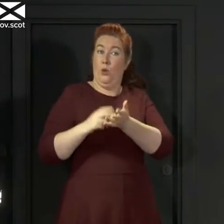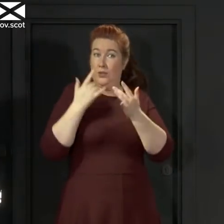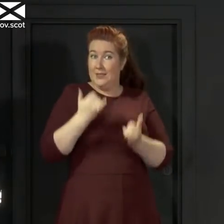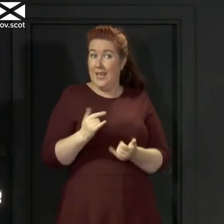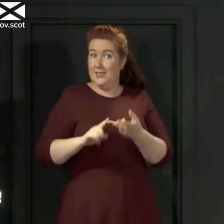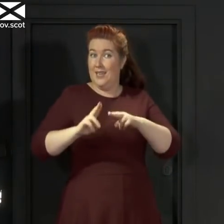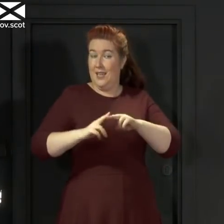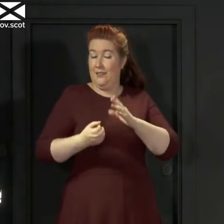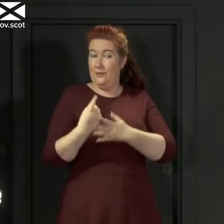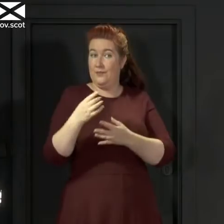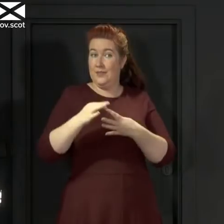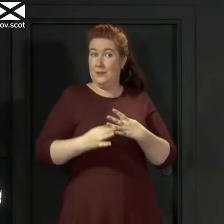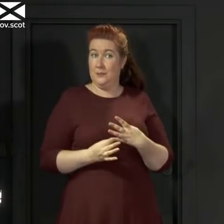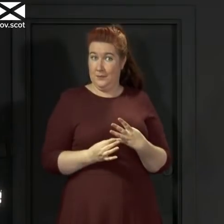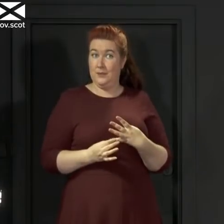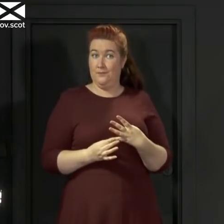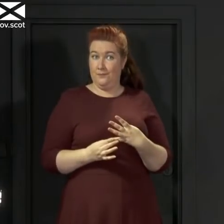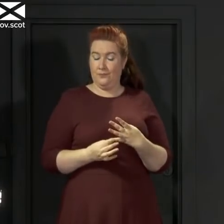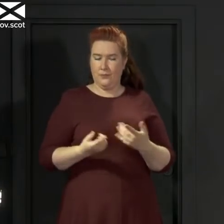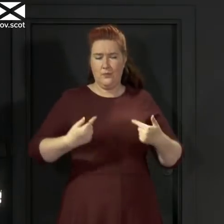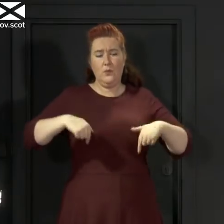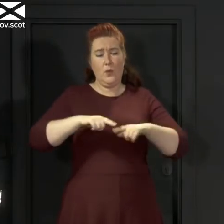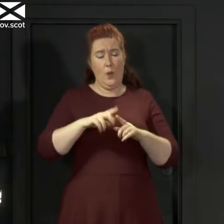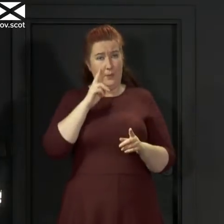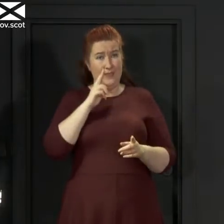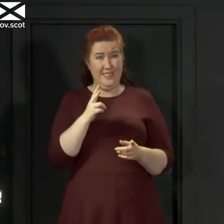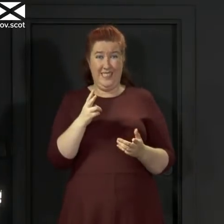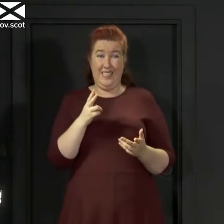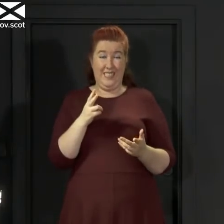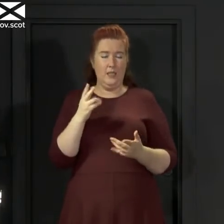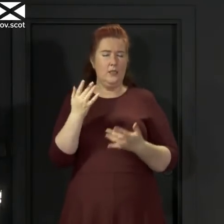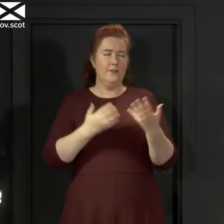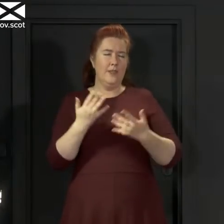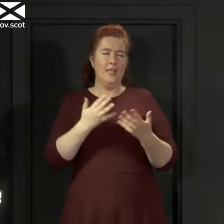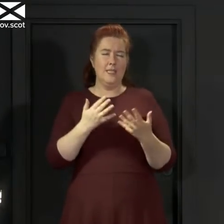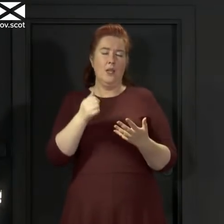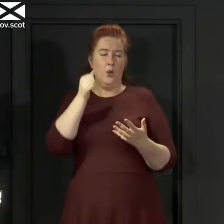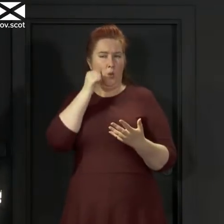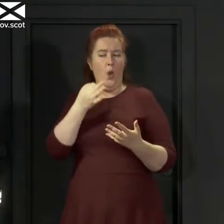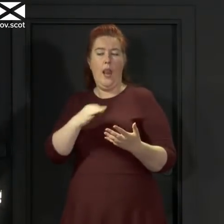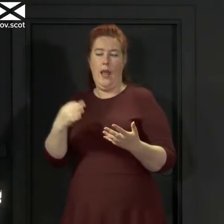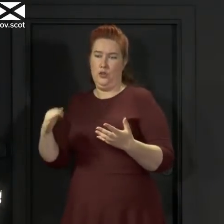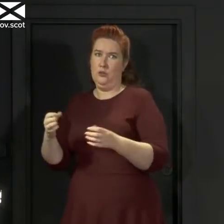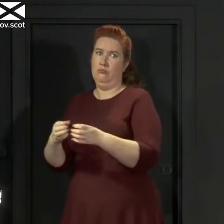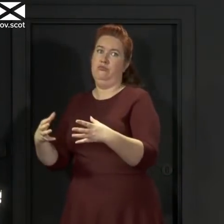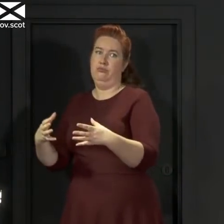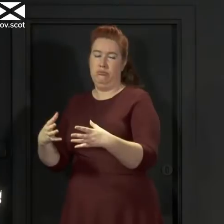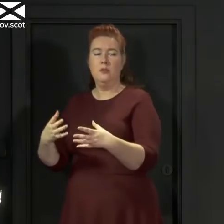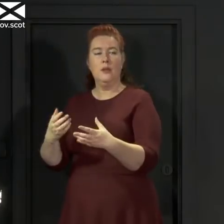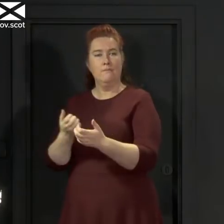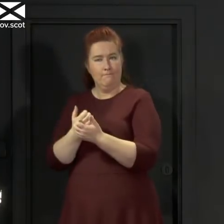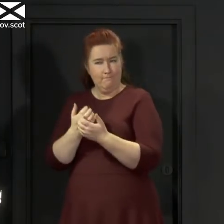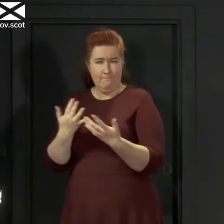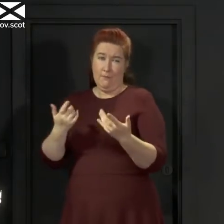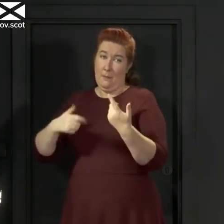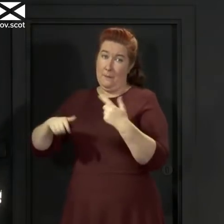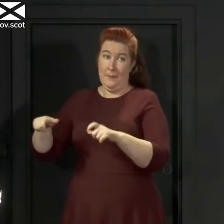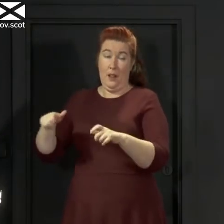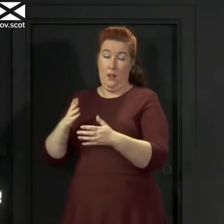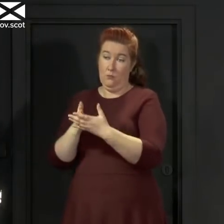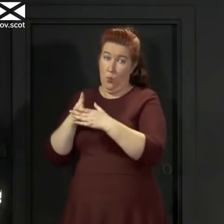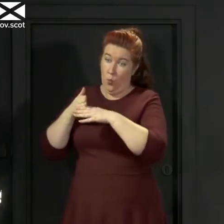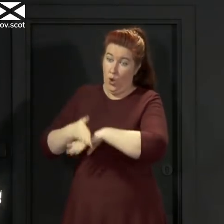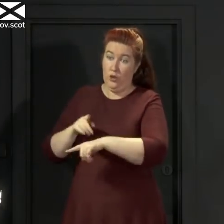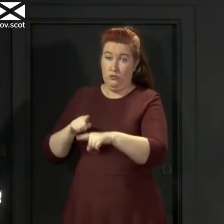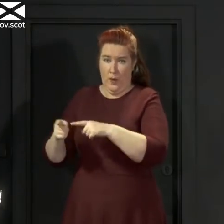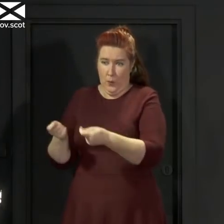have symptoms we are as we see from the figures today notwithstanding the outbreak in Lanarkshire which many people are currently working hard to contain